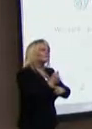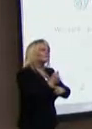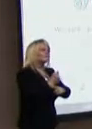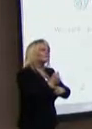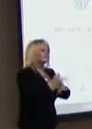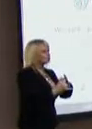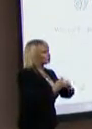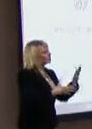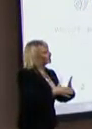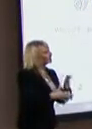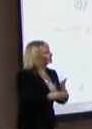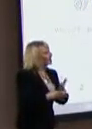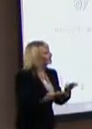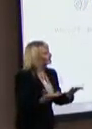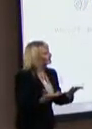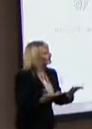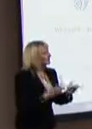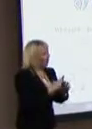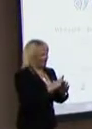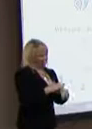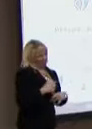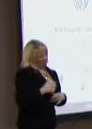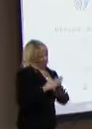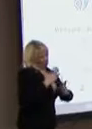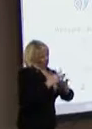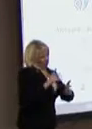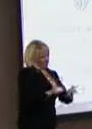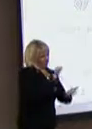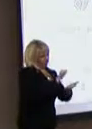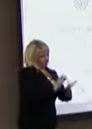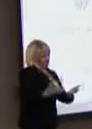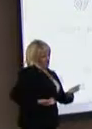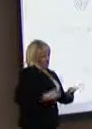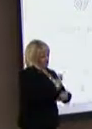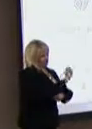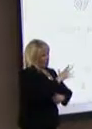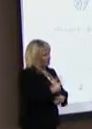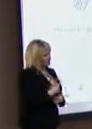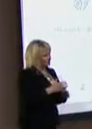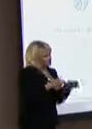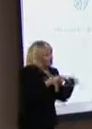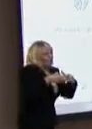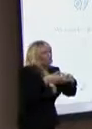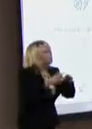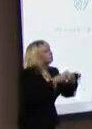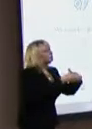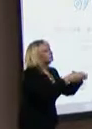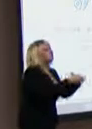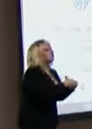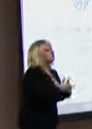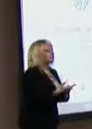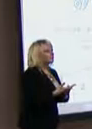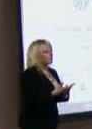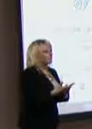These, well, they're not really proper businesses, are they? They're just small groups of people who sort of get together and so on.